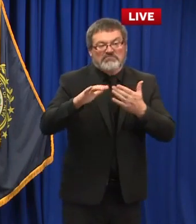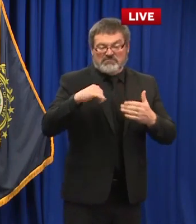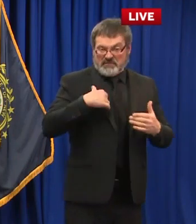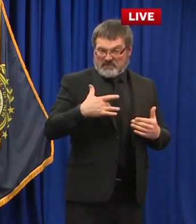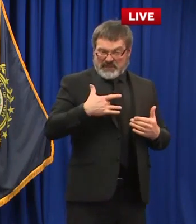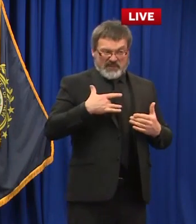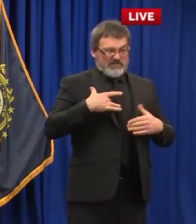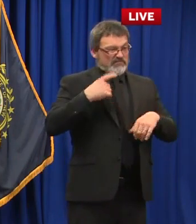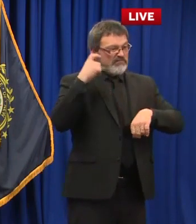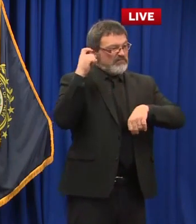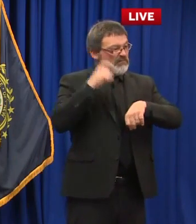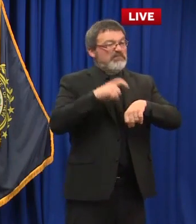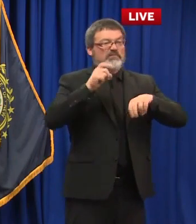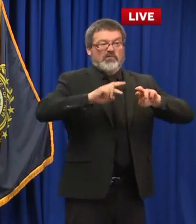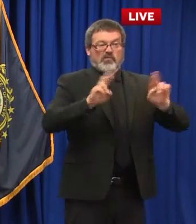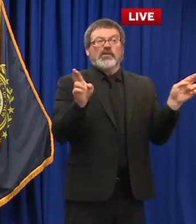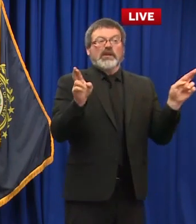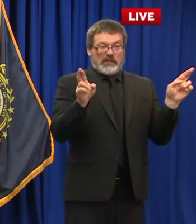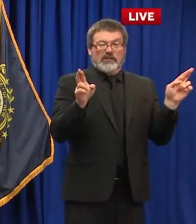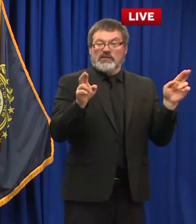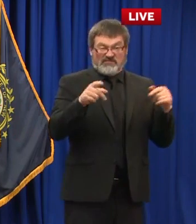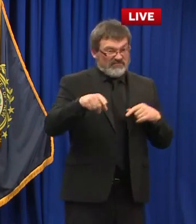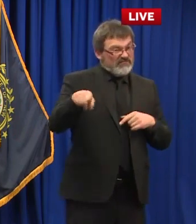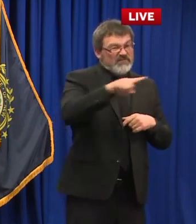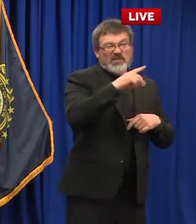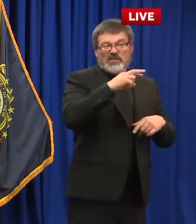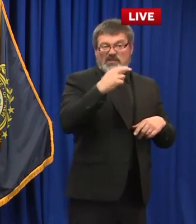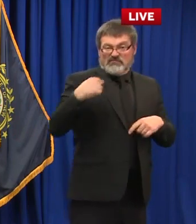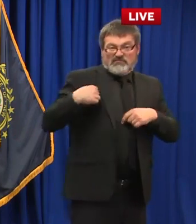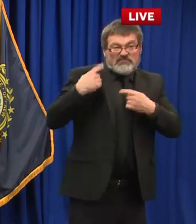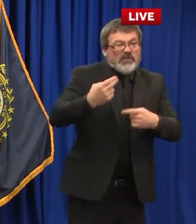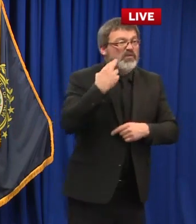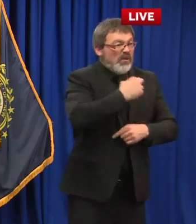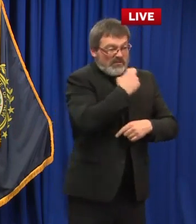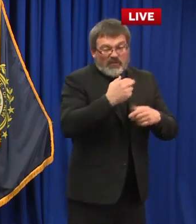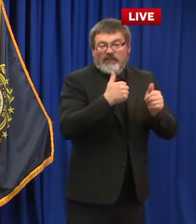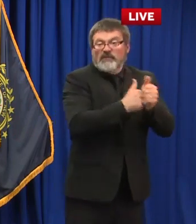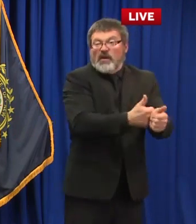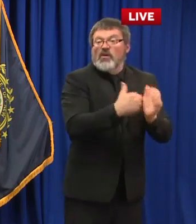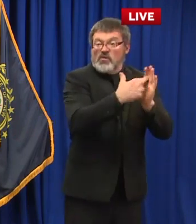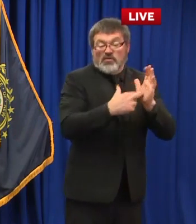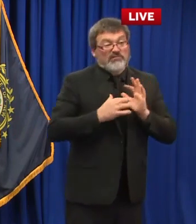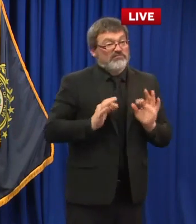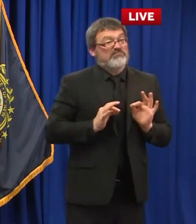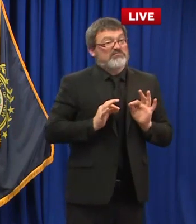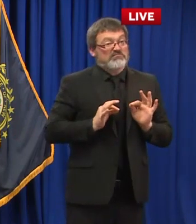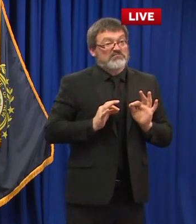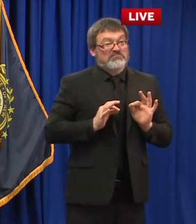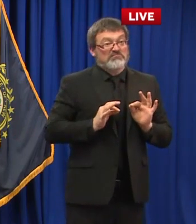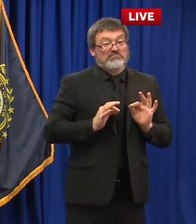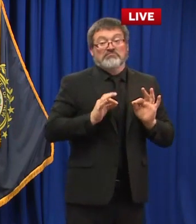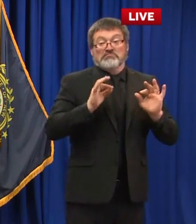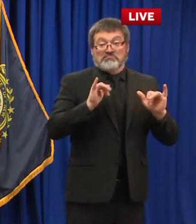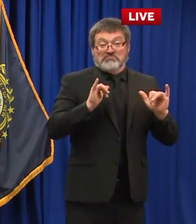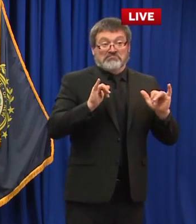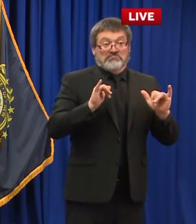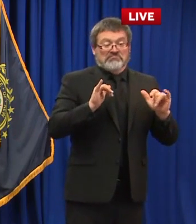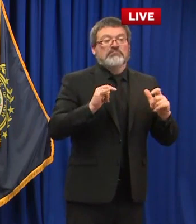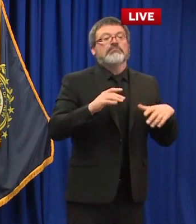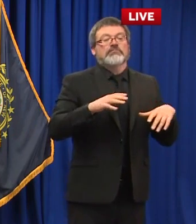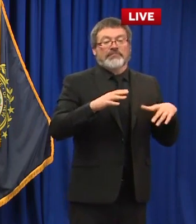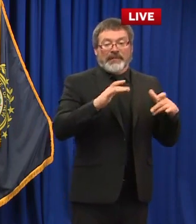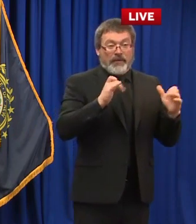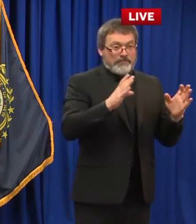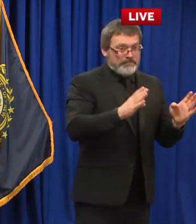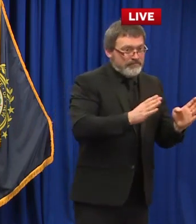as it pertains to COVID-19. Also weddings we have received a lot of phone calls I've personally received a